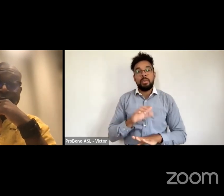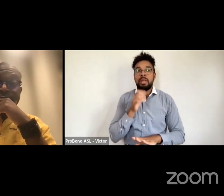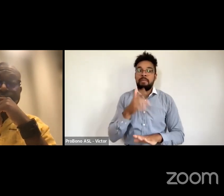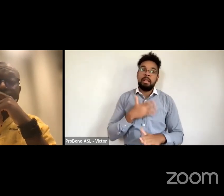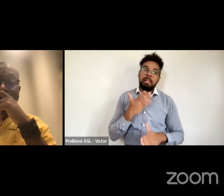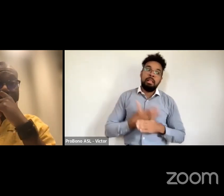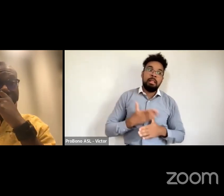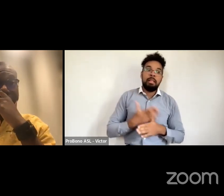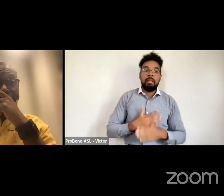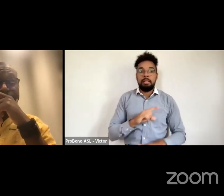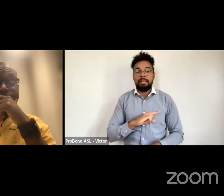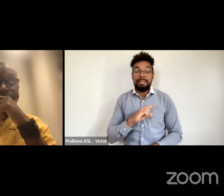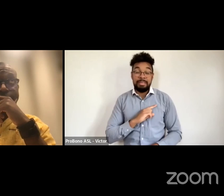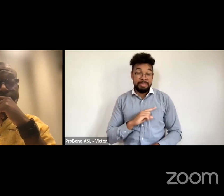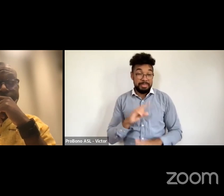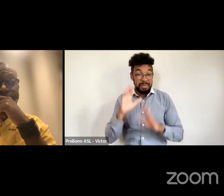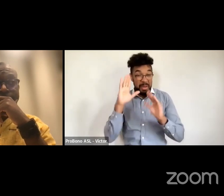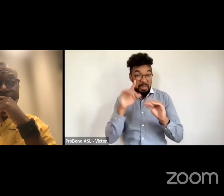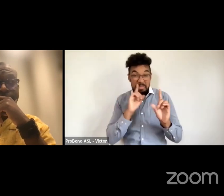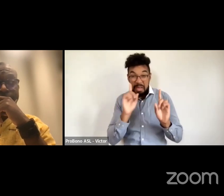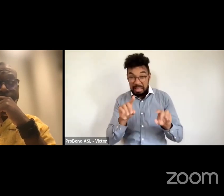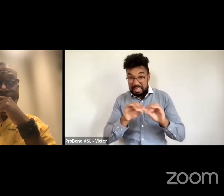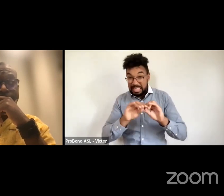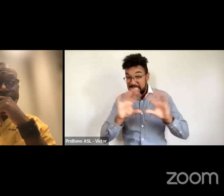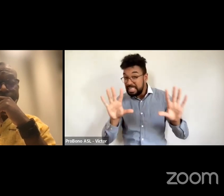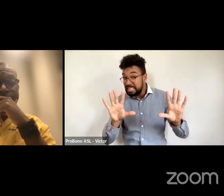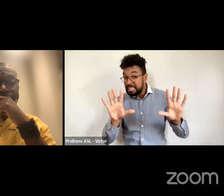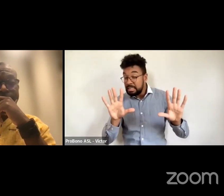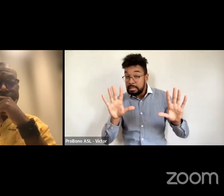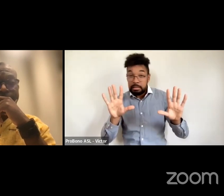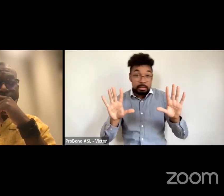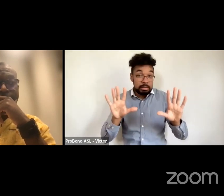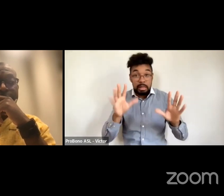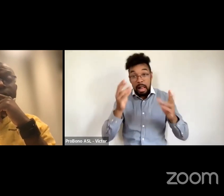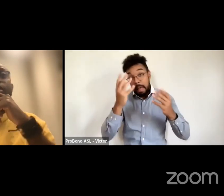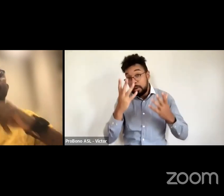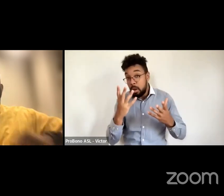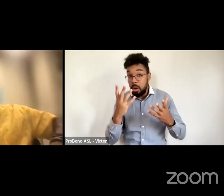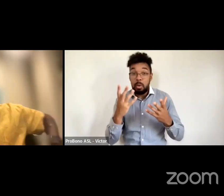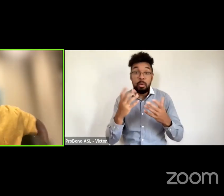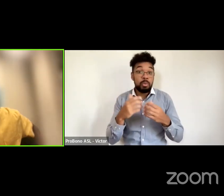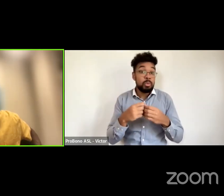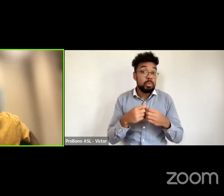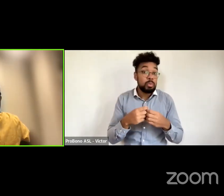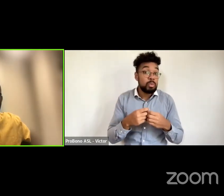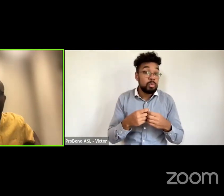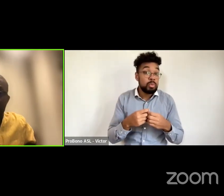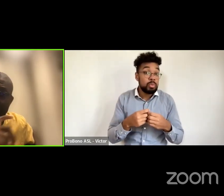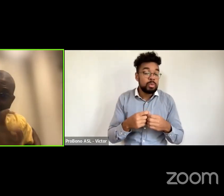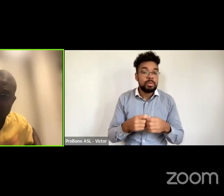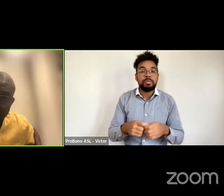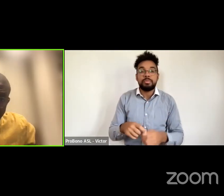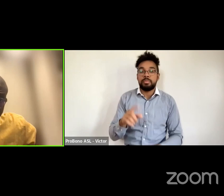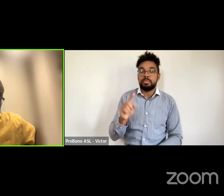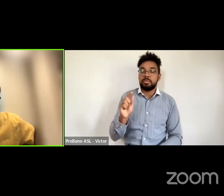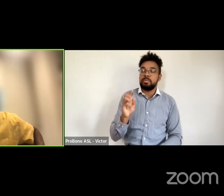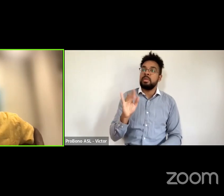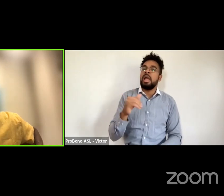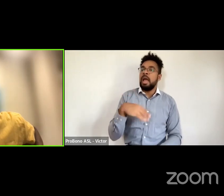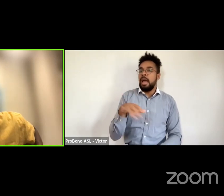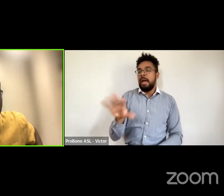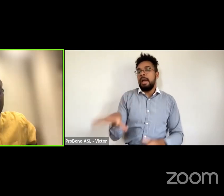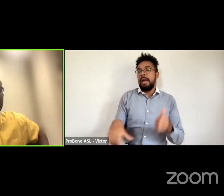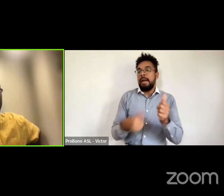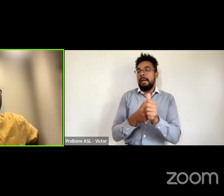and i'm not sure if i've answered you fully if there if you have patience i can address that so i will i will follow up with the question of